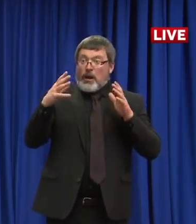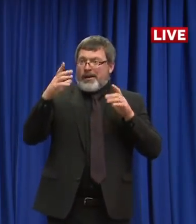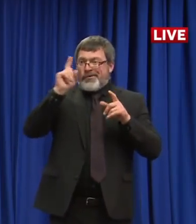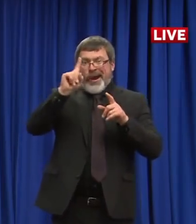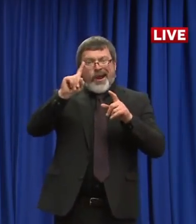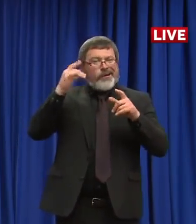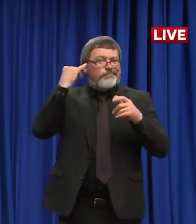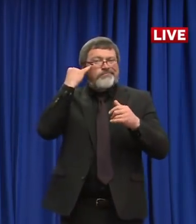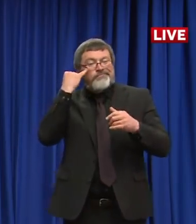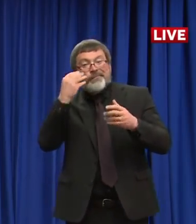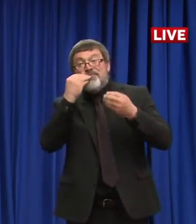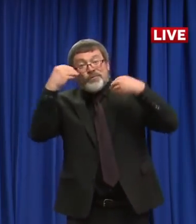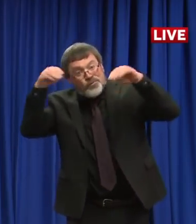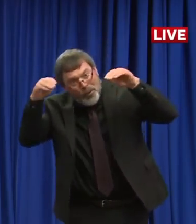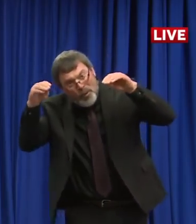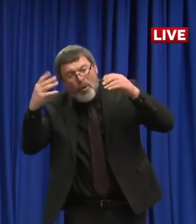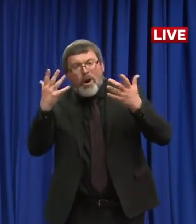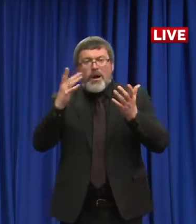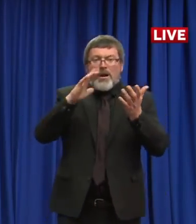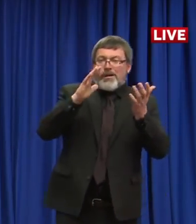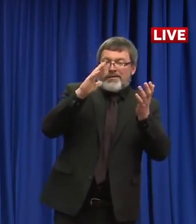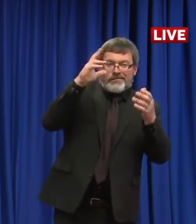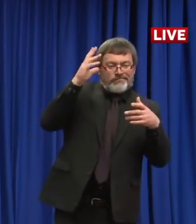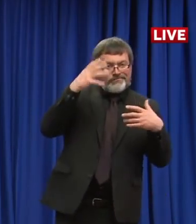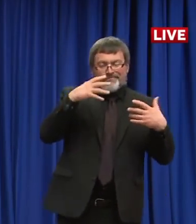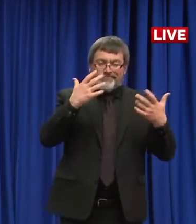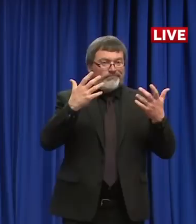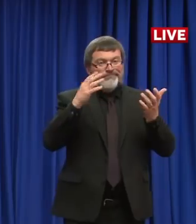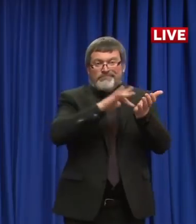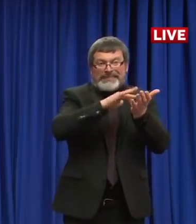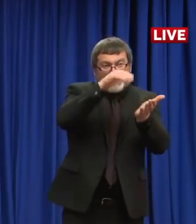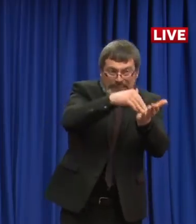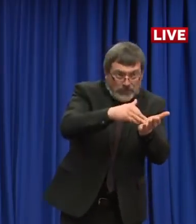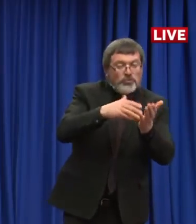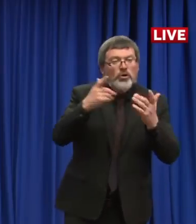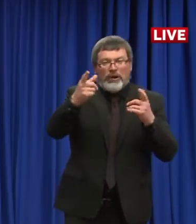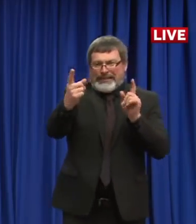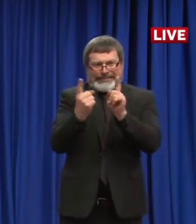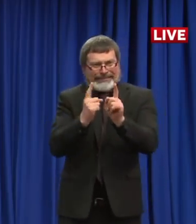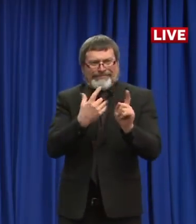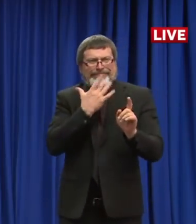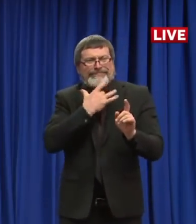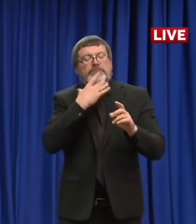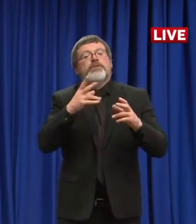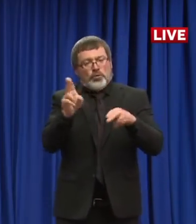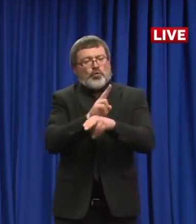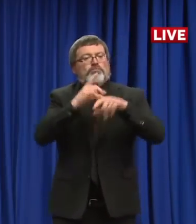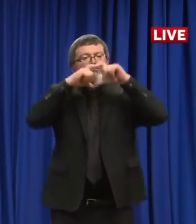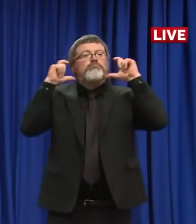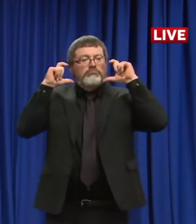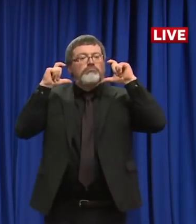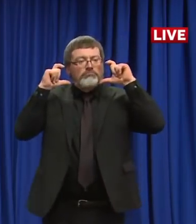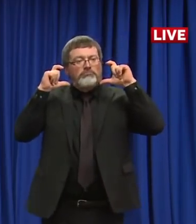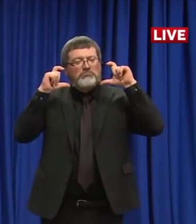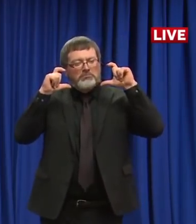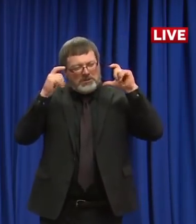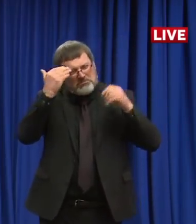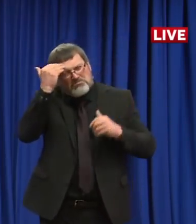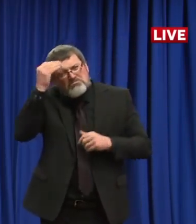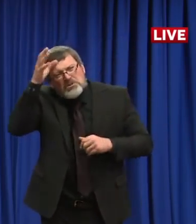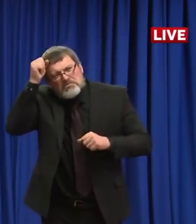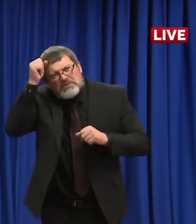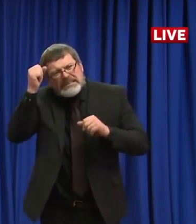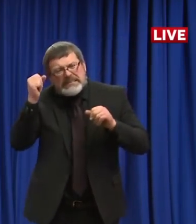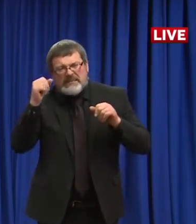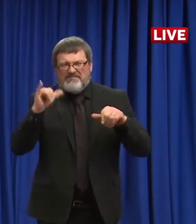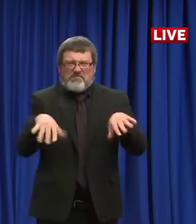a cloth face covering in order to prevent transmission of respiratory secretions to other people that may or may not contain